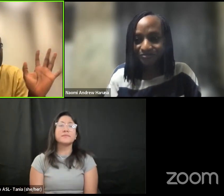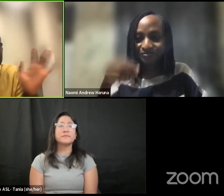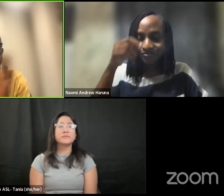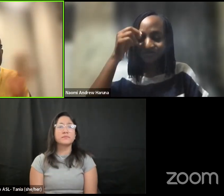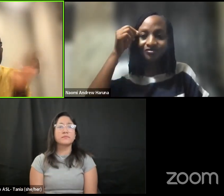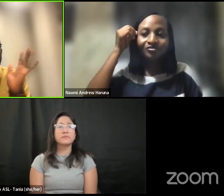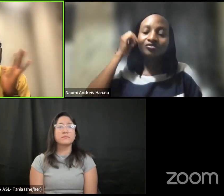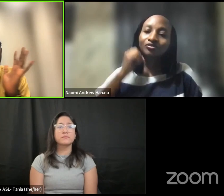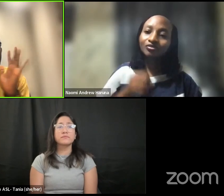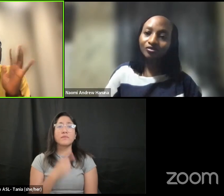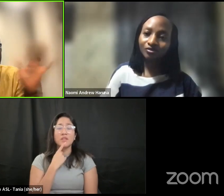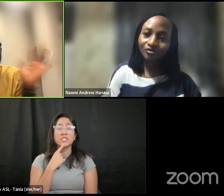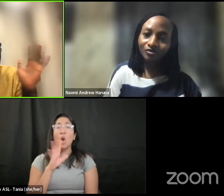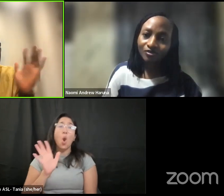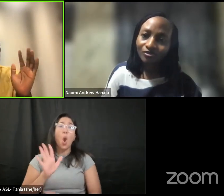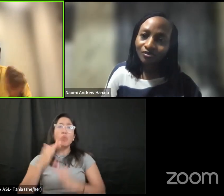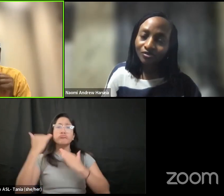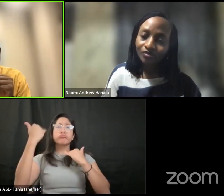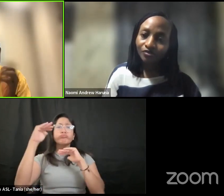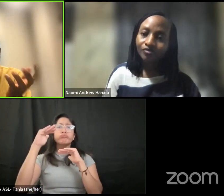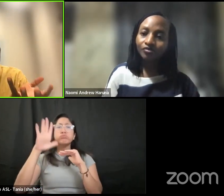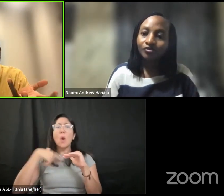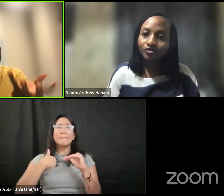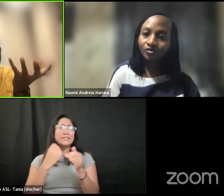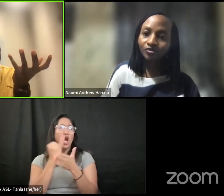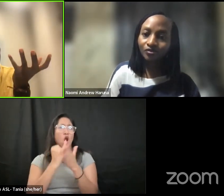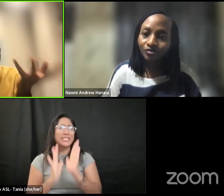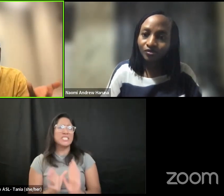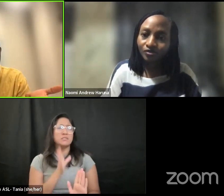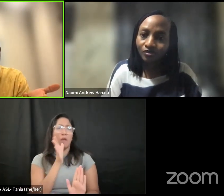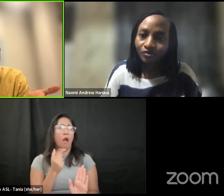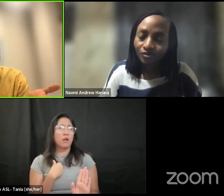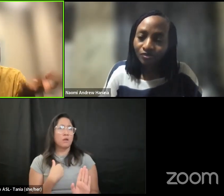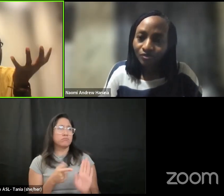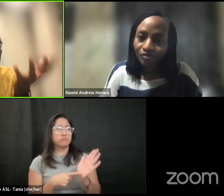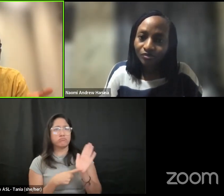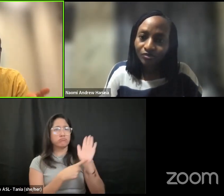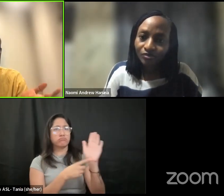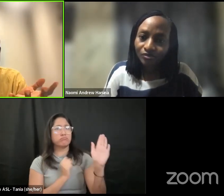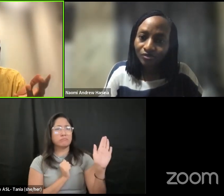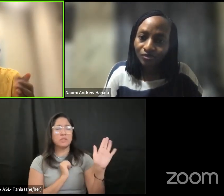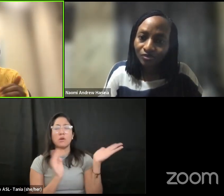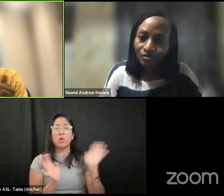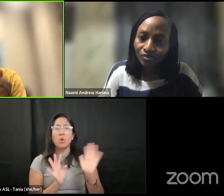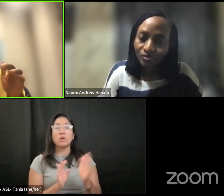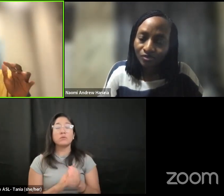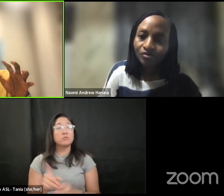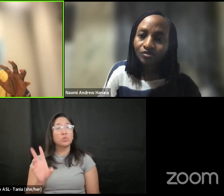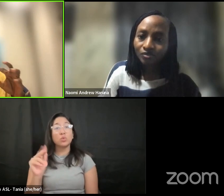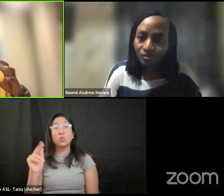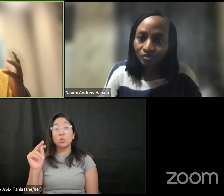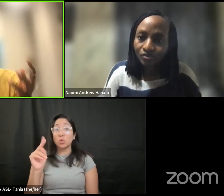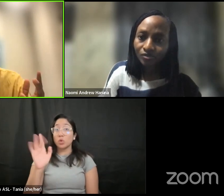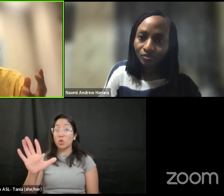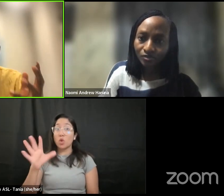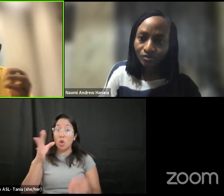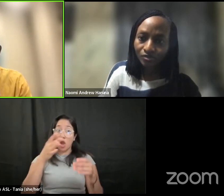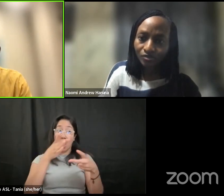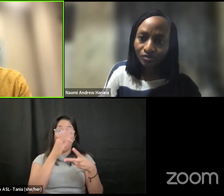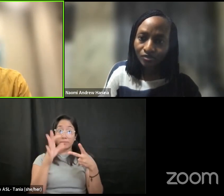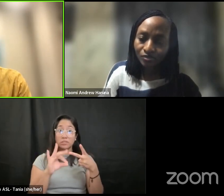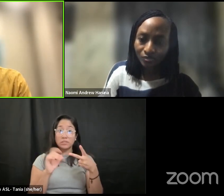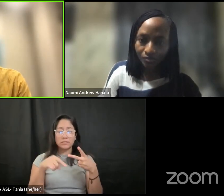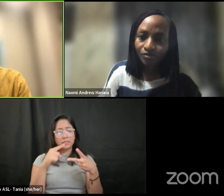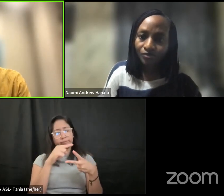no i'm an artist and no i'm not going to put myself out there and all that that we need to weigh these options and that that would hopefully help